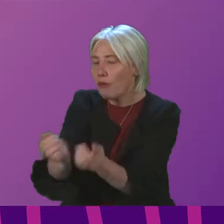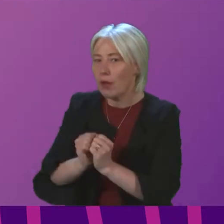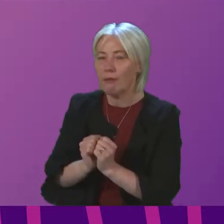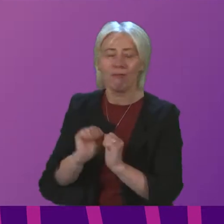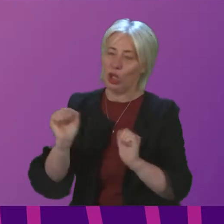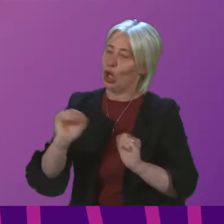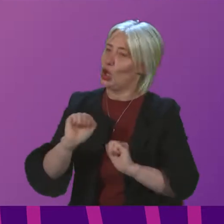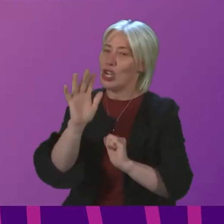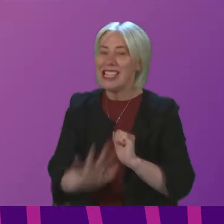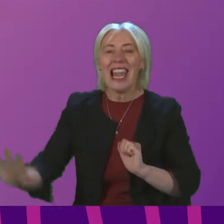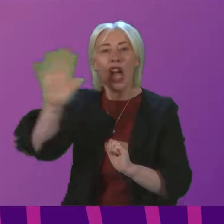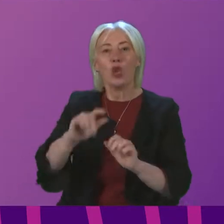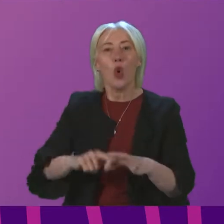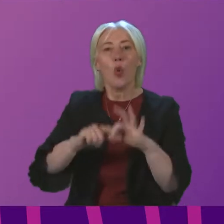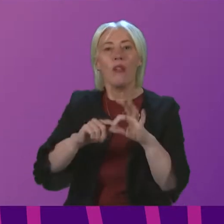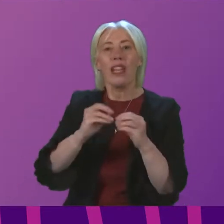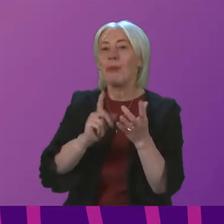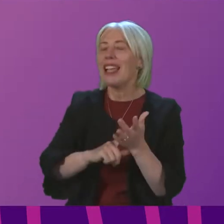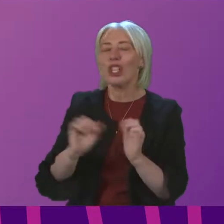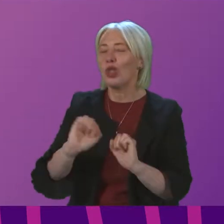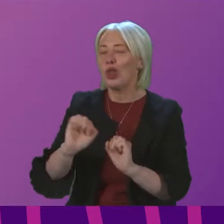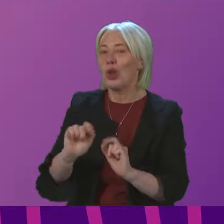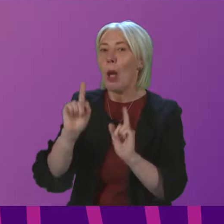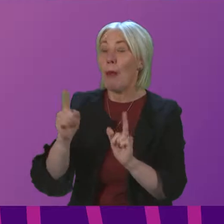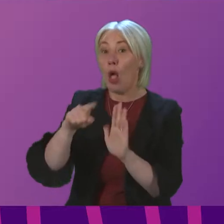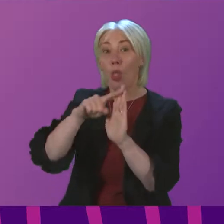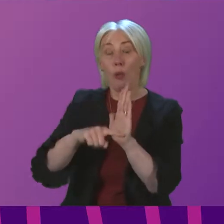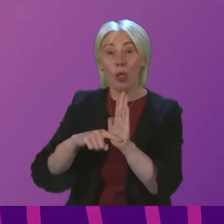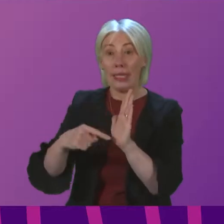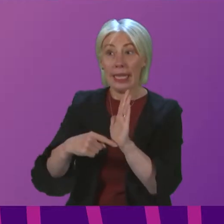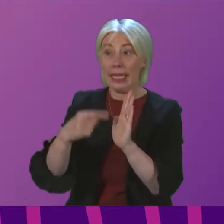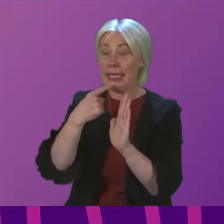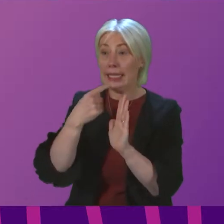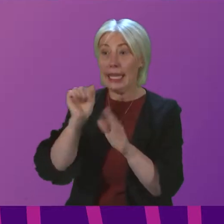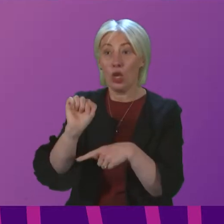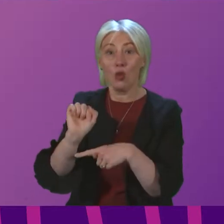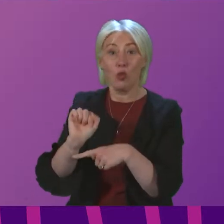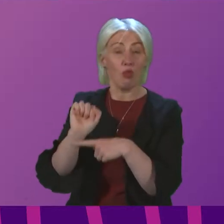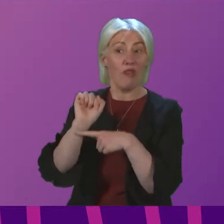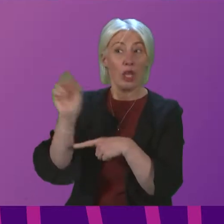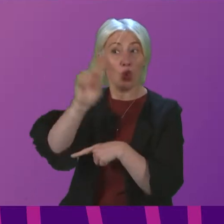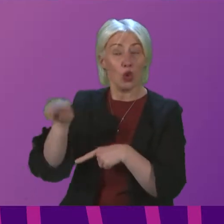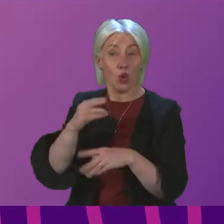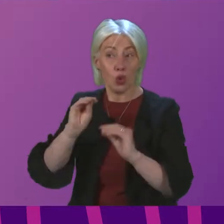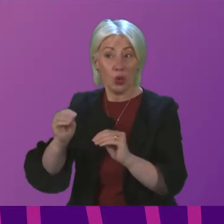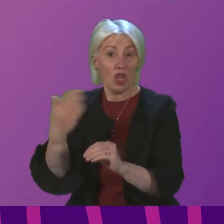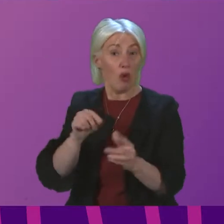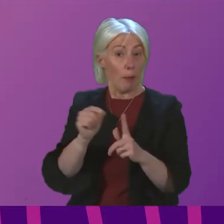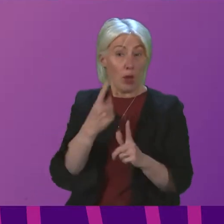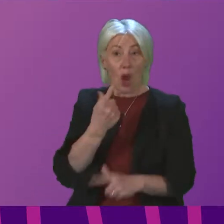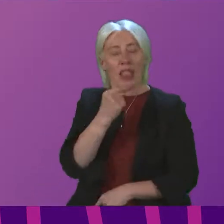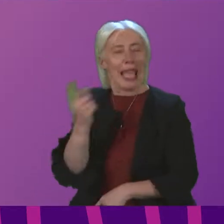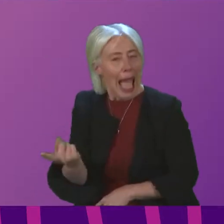no national qualification for BSL, there is nothing in policy to prevent schools teaching it from as early as primary one.